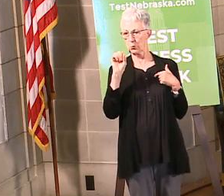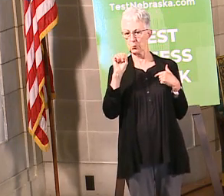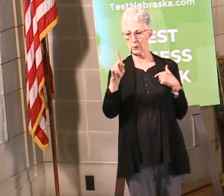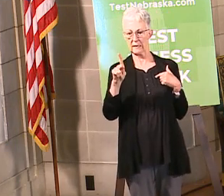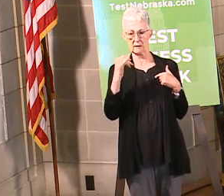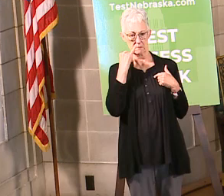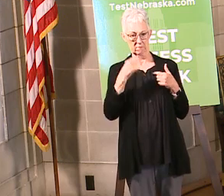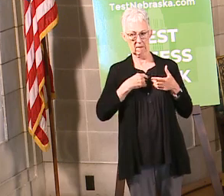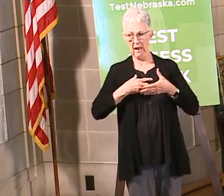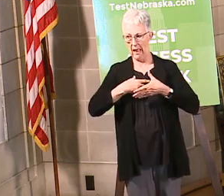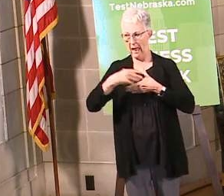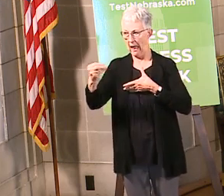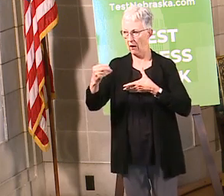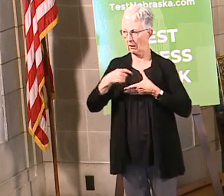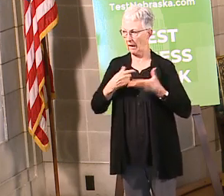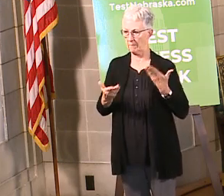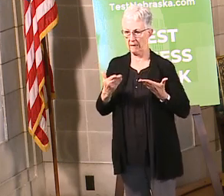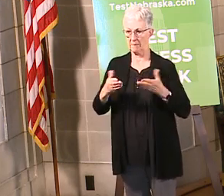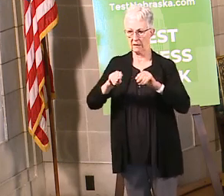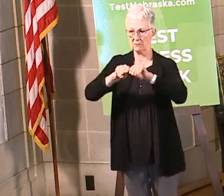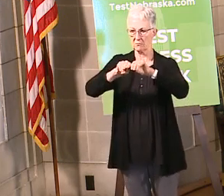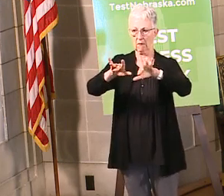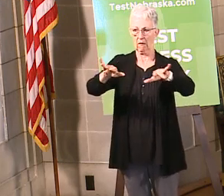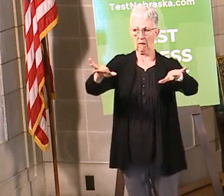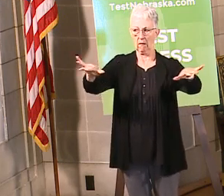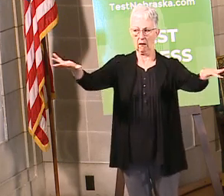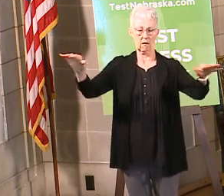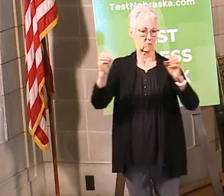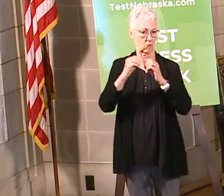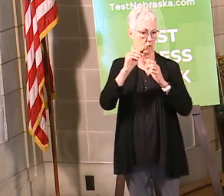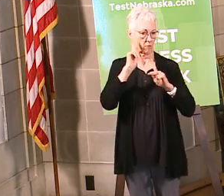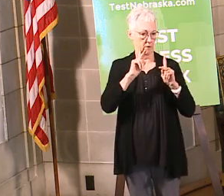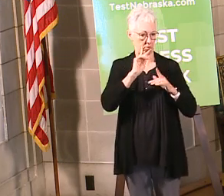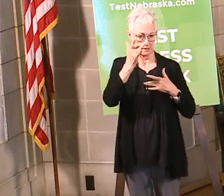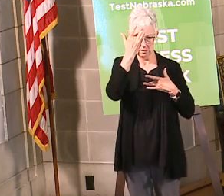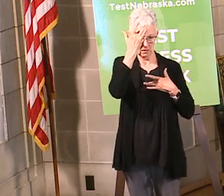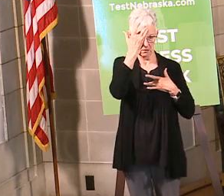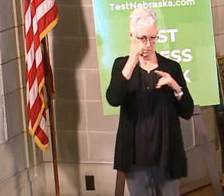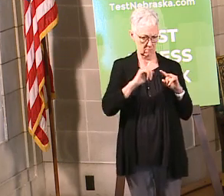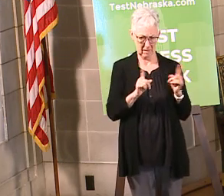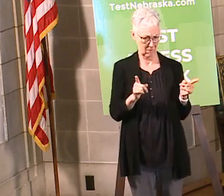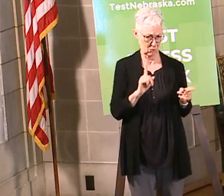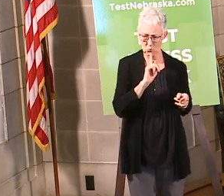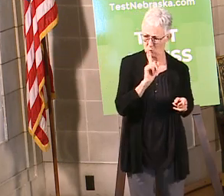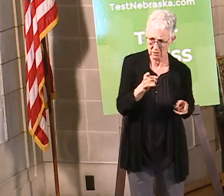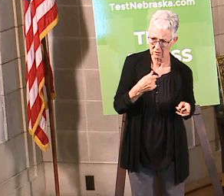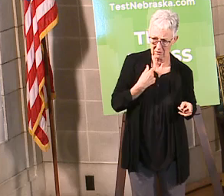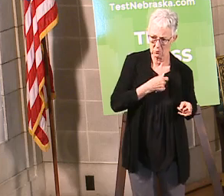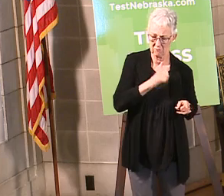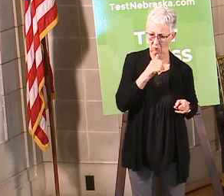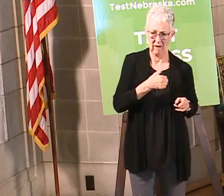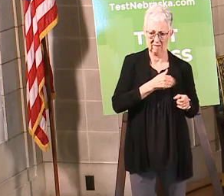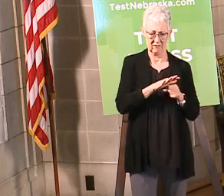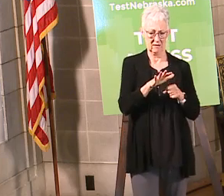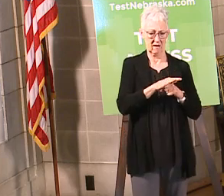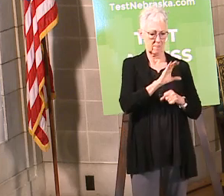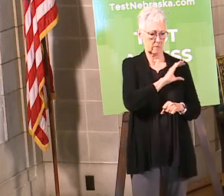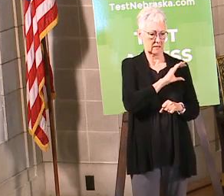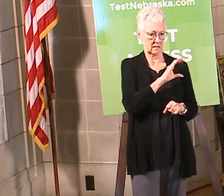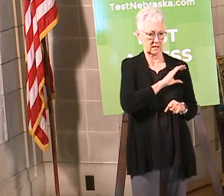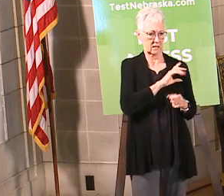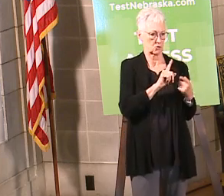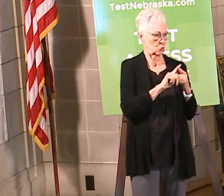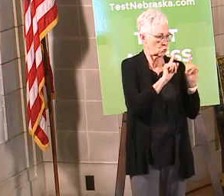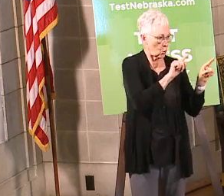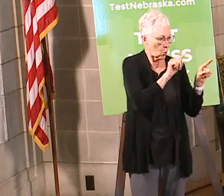virus. And we're calling them to remind them. But at the end of the day, we don't have enough police to be able to go out and enforce it that we sit on everybody's doorstep. So